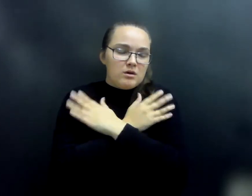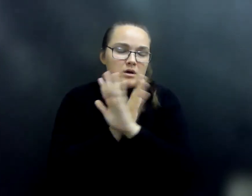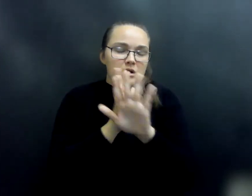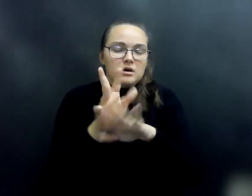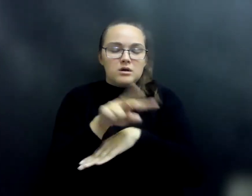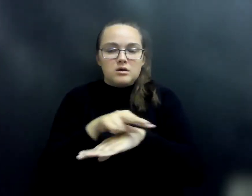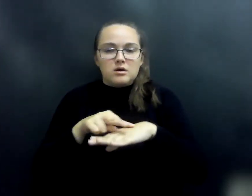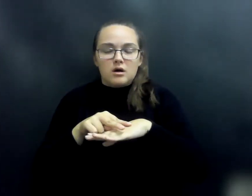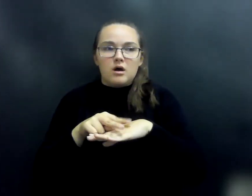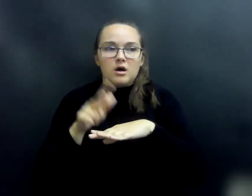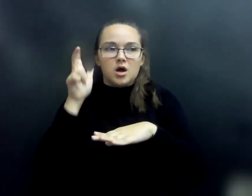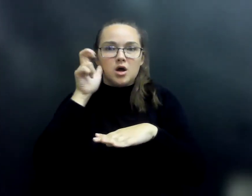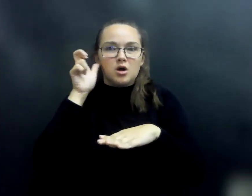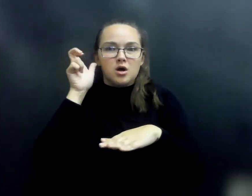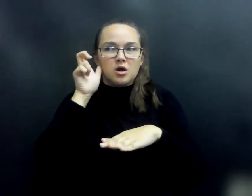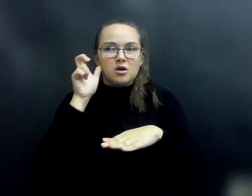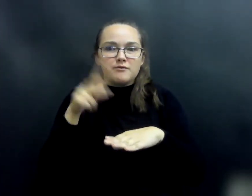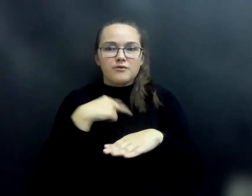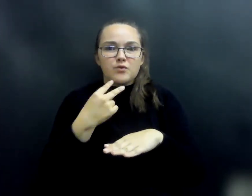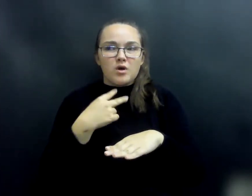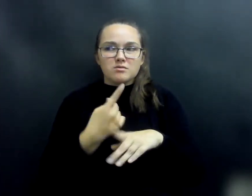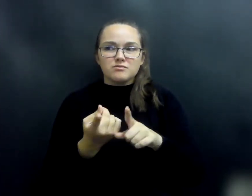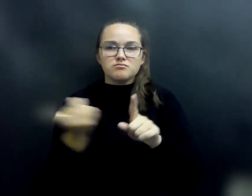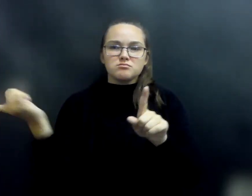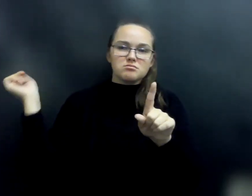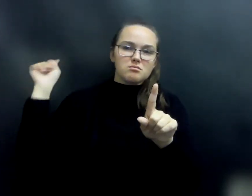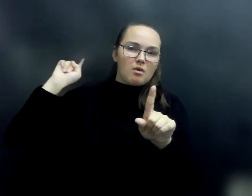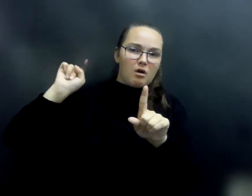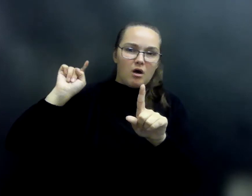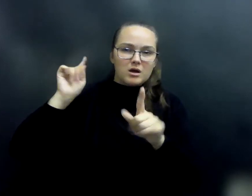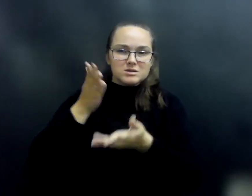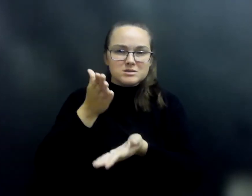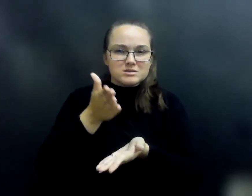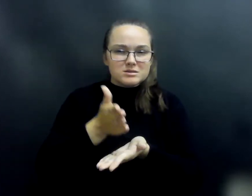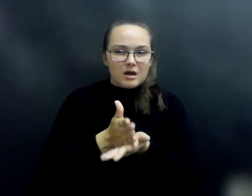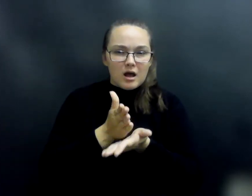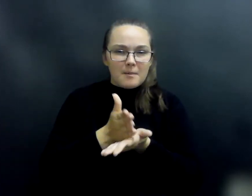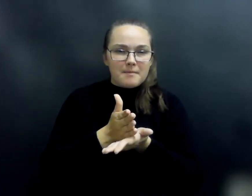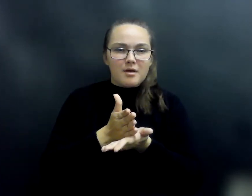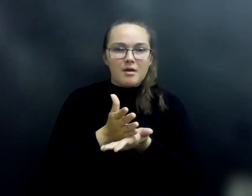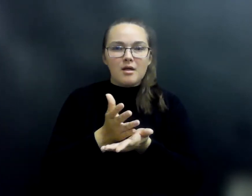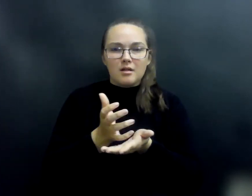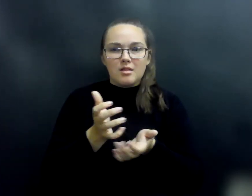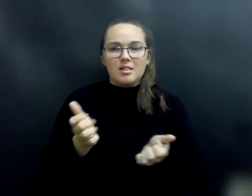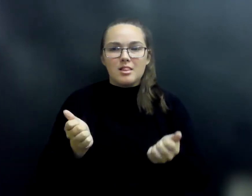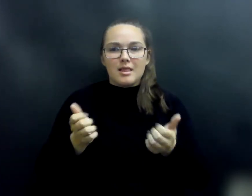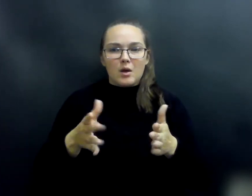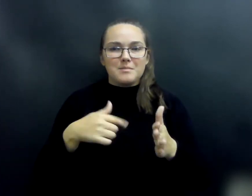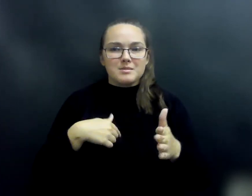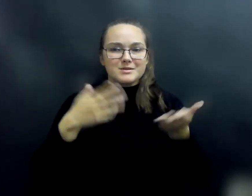heard a cheerful voice calling from behind him. Stop and let me be your servant. One person can't